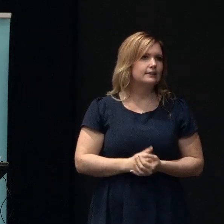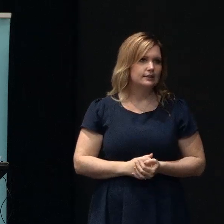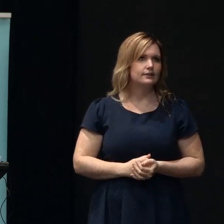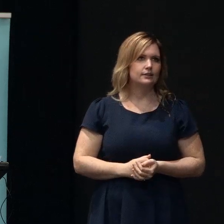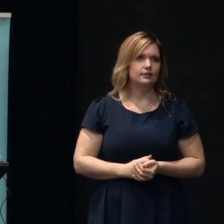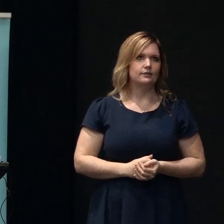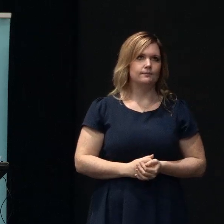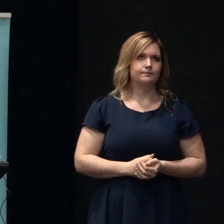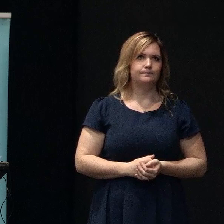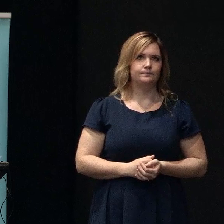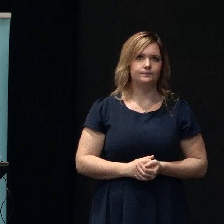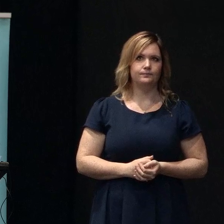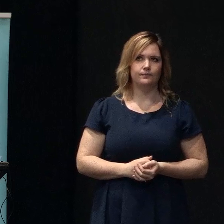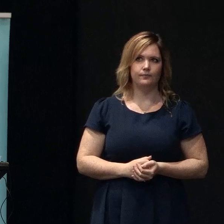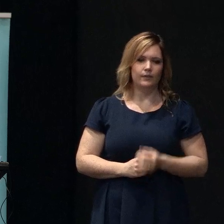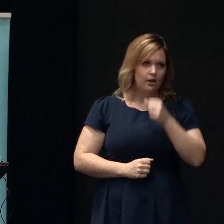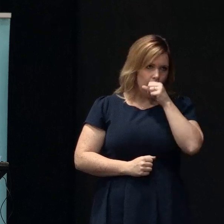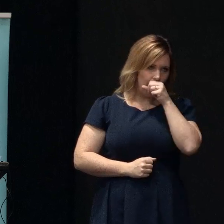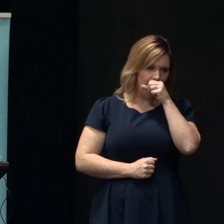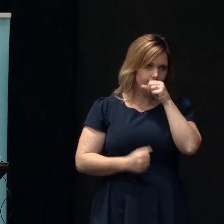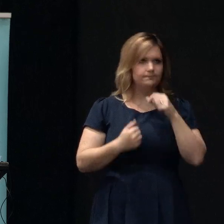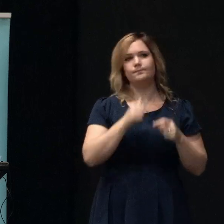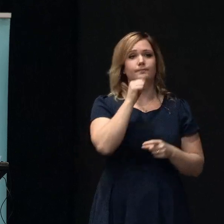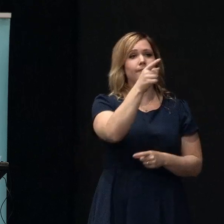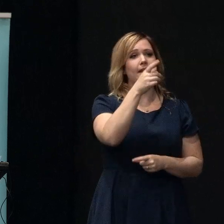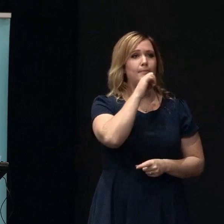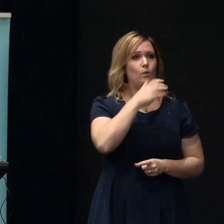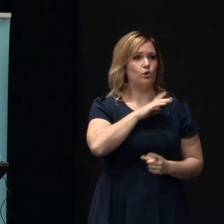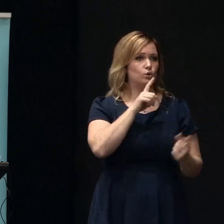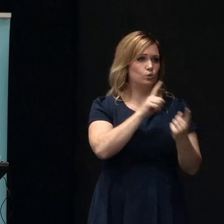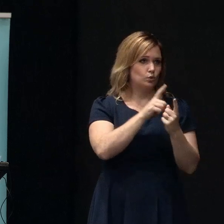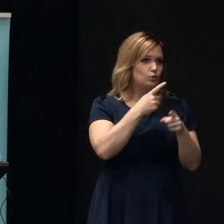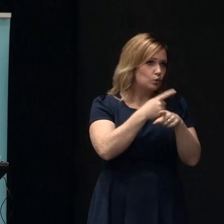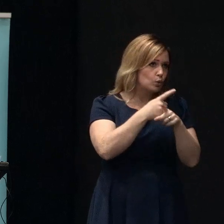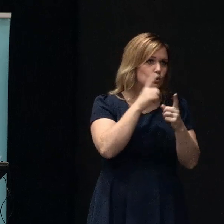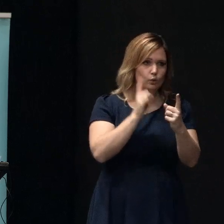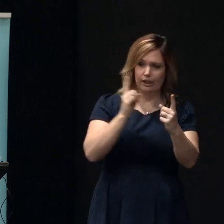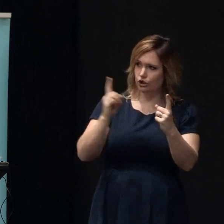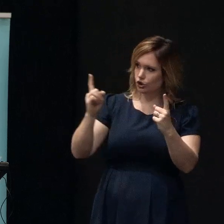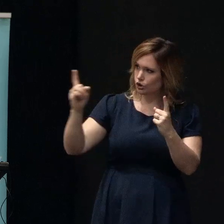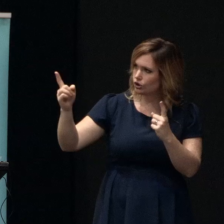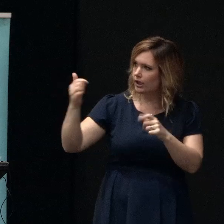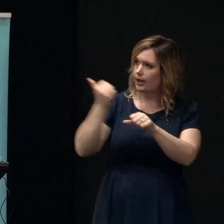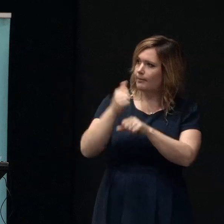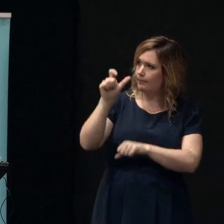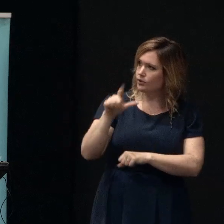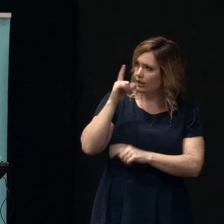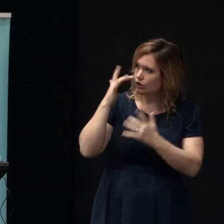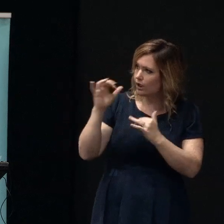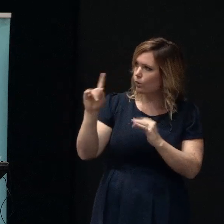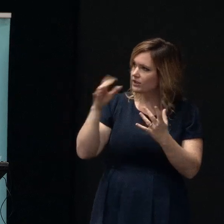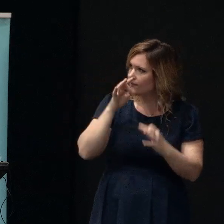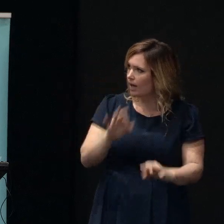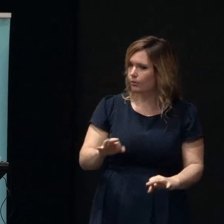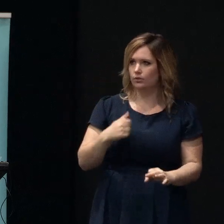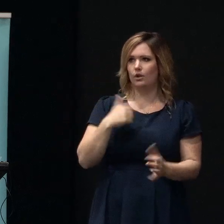suspect that if the gentleman wished to have a conversation with each of you and to see what was on offer and how you could